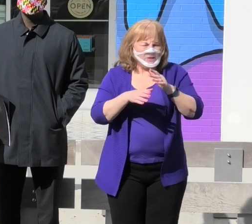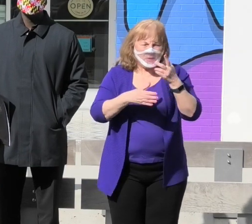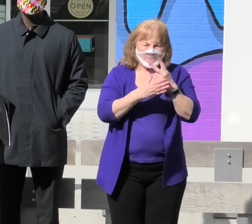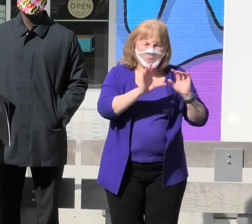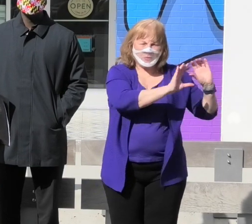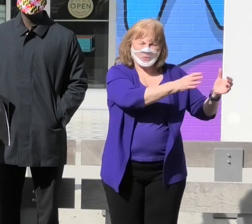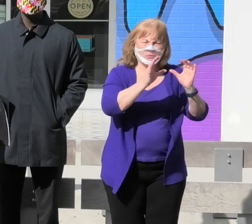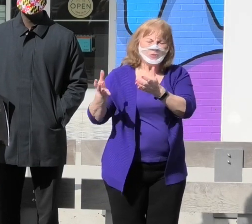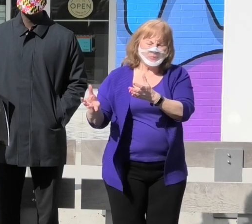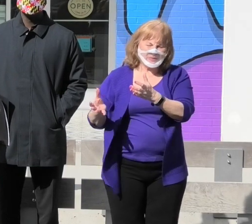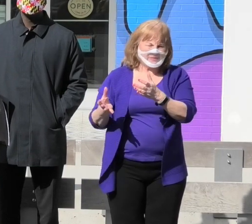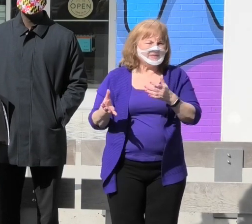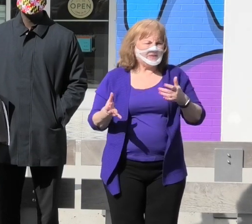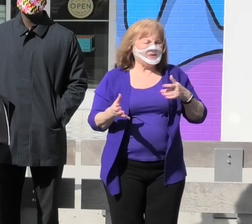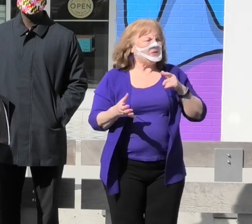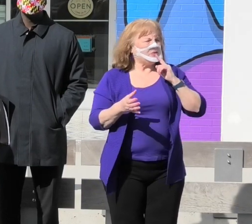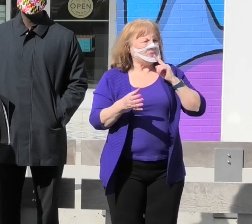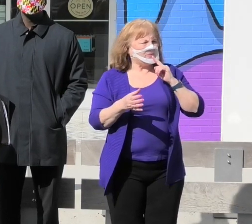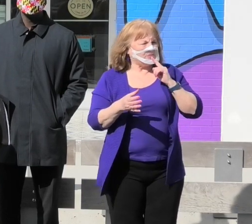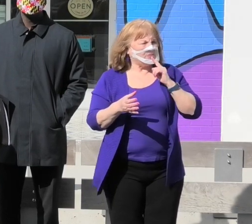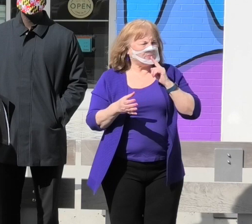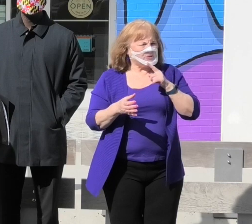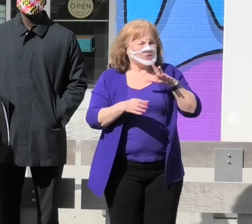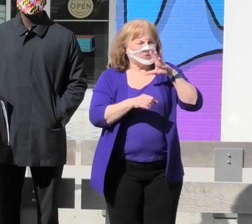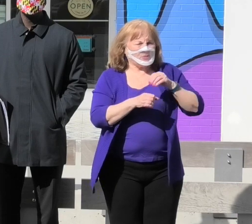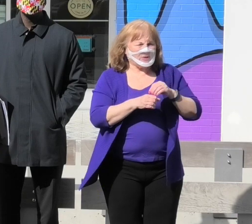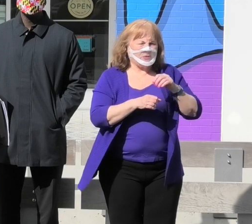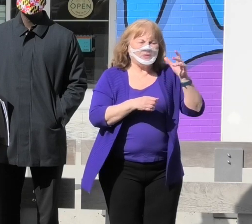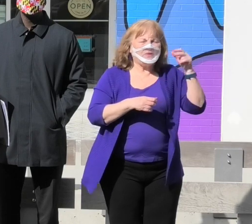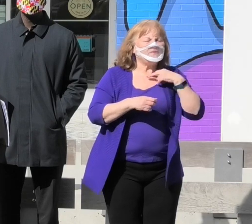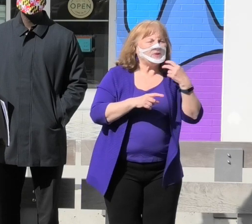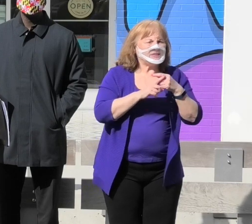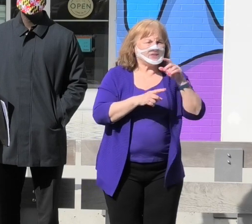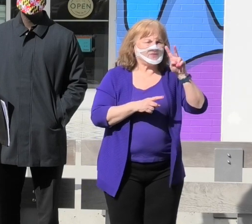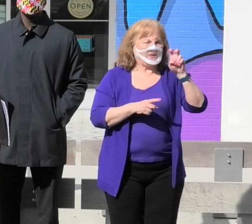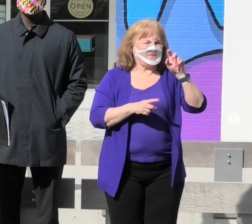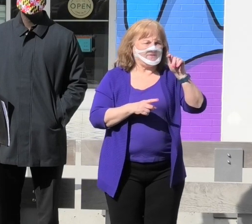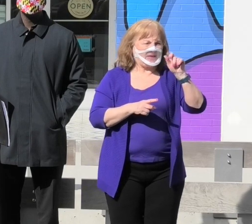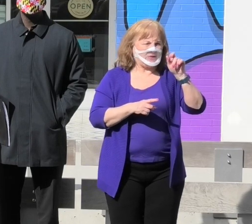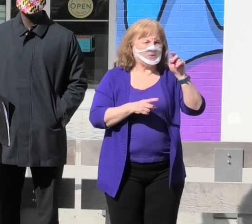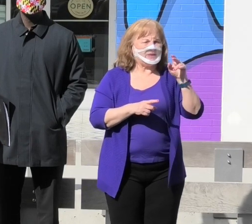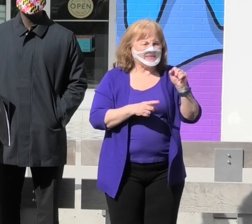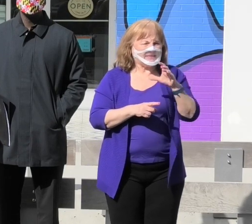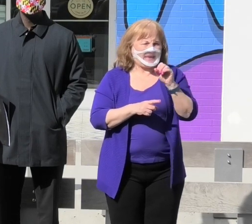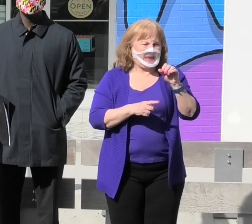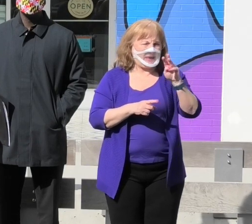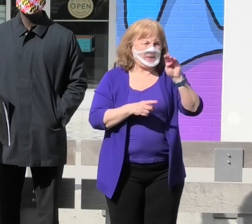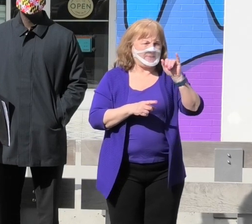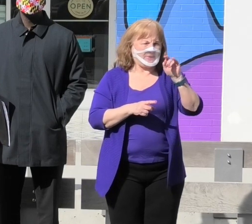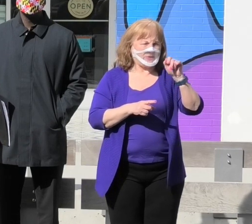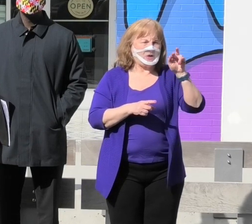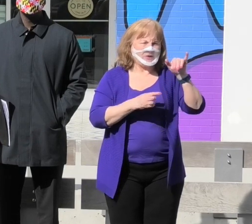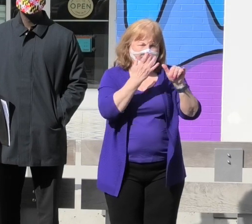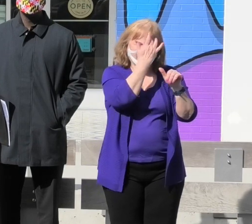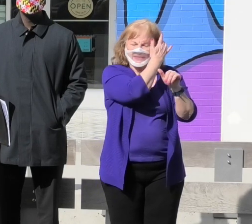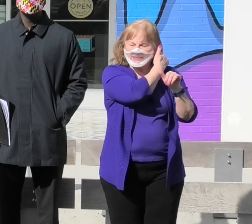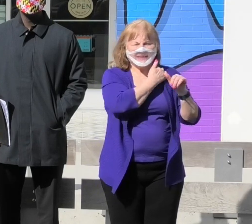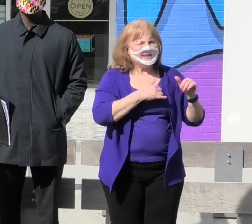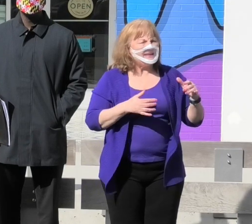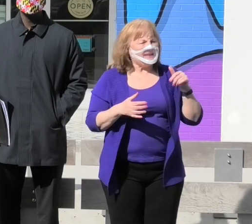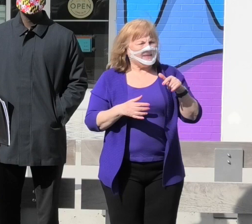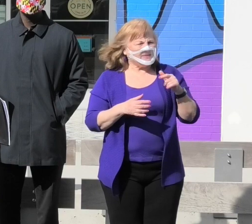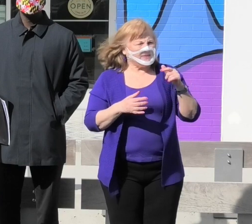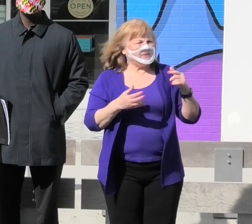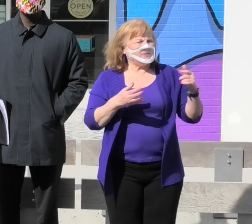groups, we were sure to include the voices of veterans and minorities. The specific recommendations were a product and a